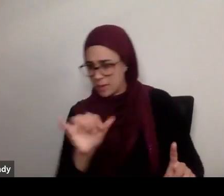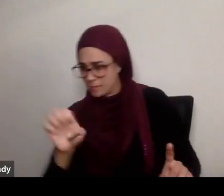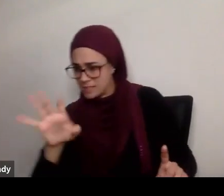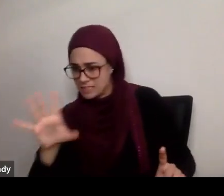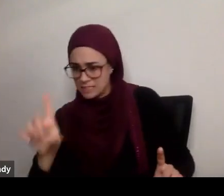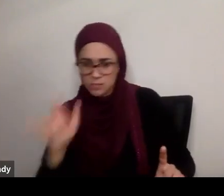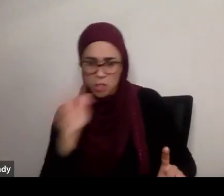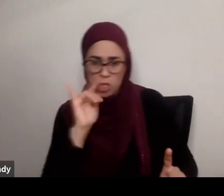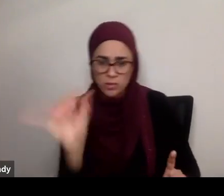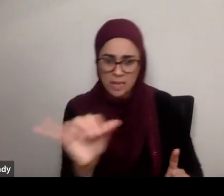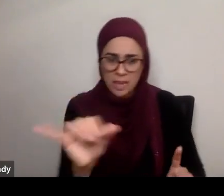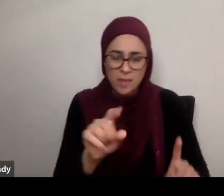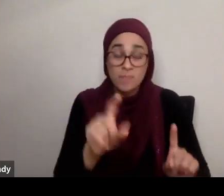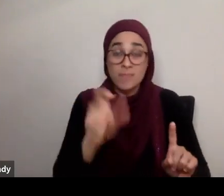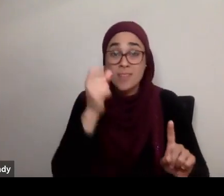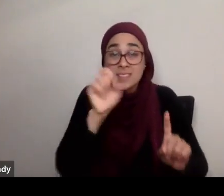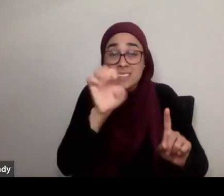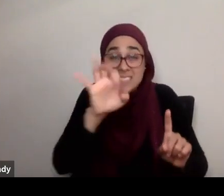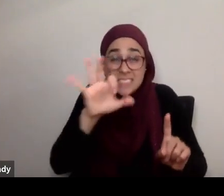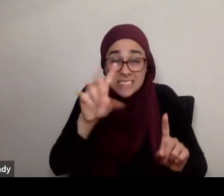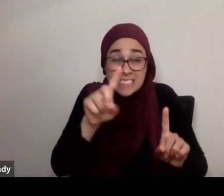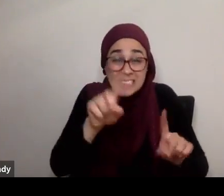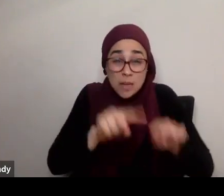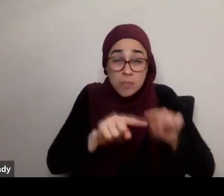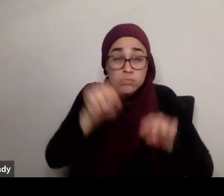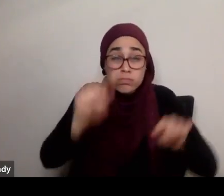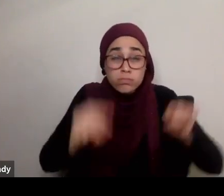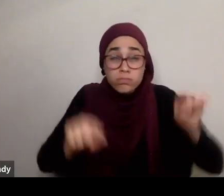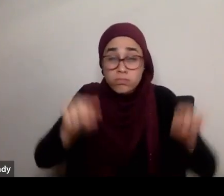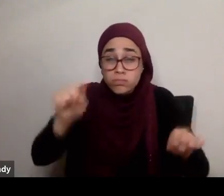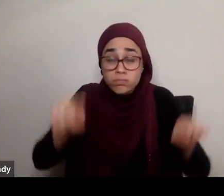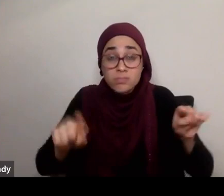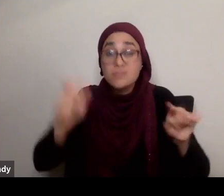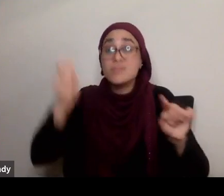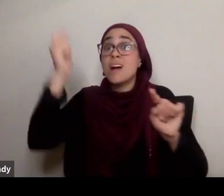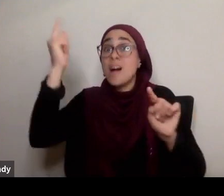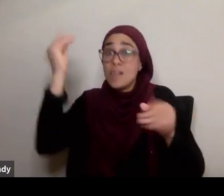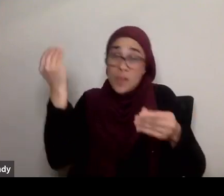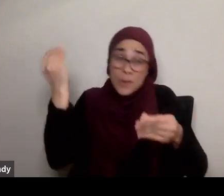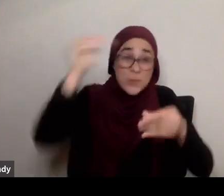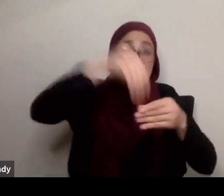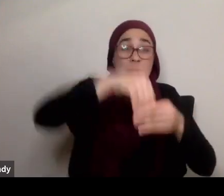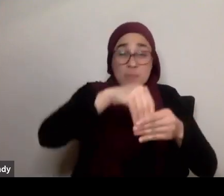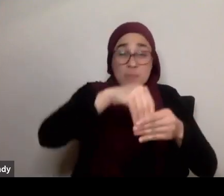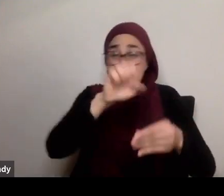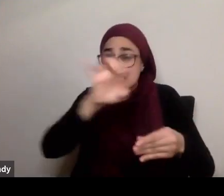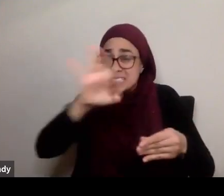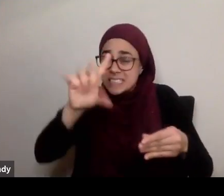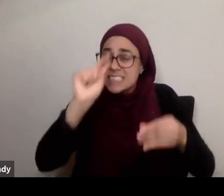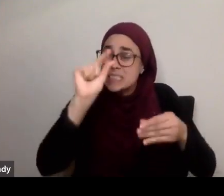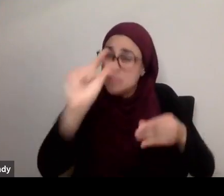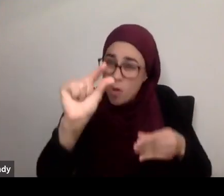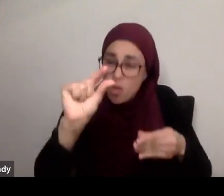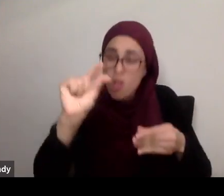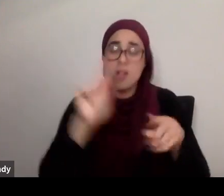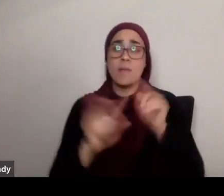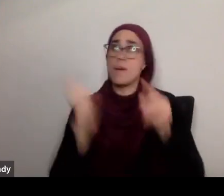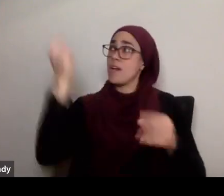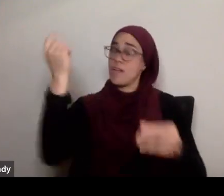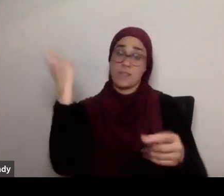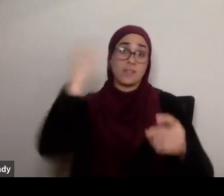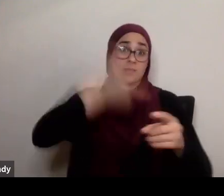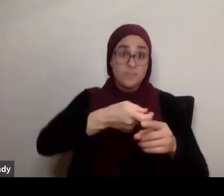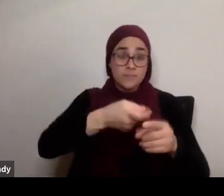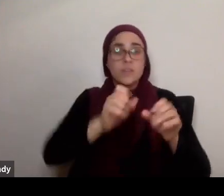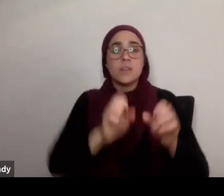wa ta'ala is the one who put all the data and all of the processes within that small seed that allow it to grow. But